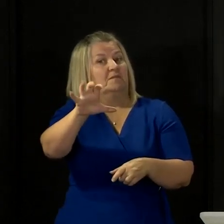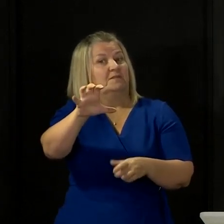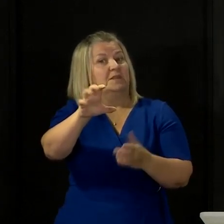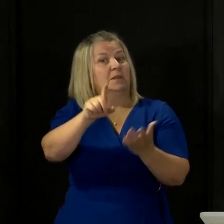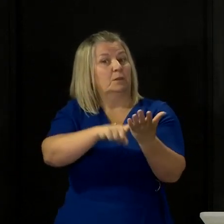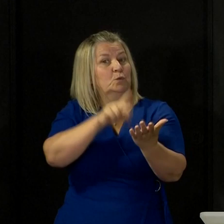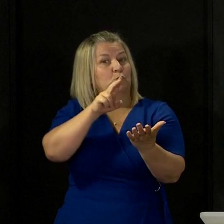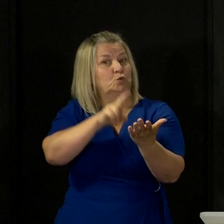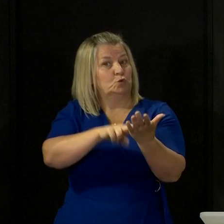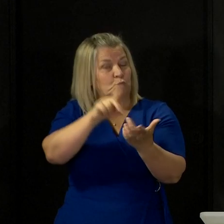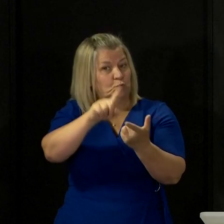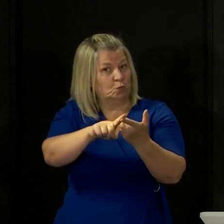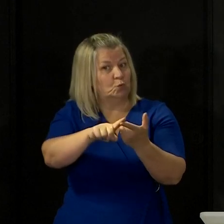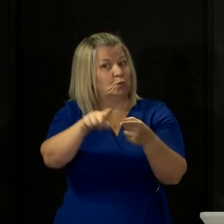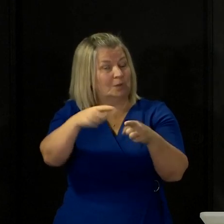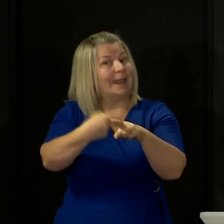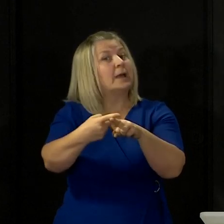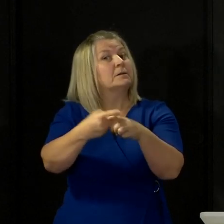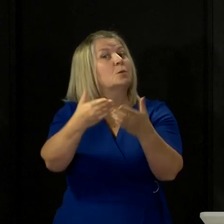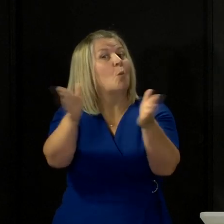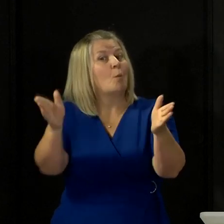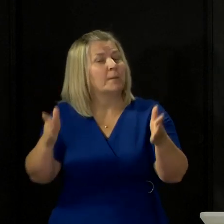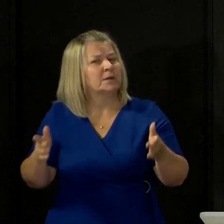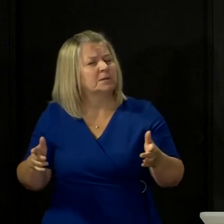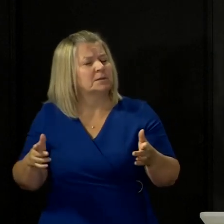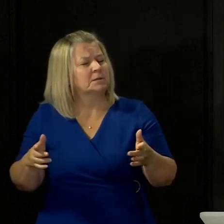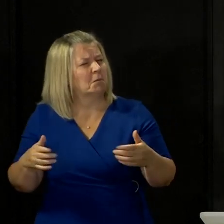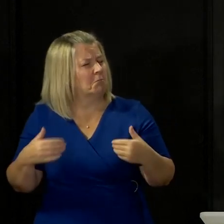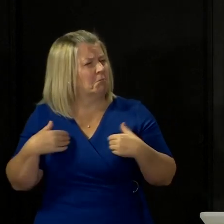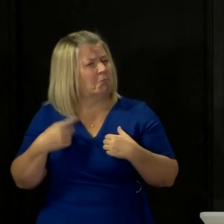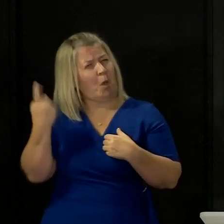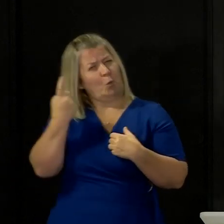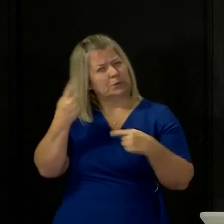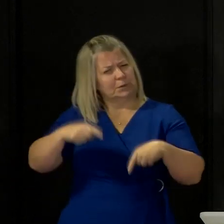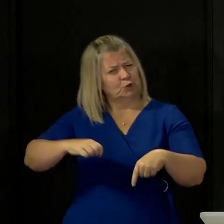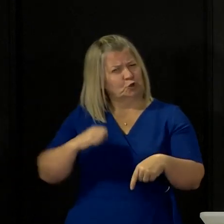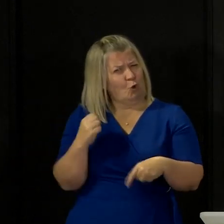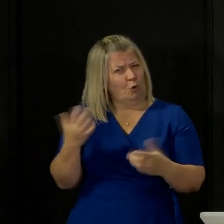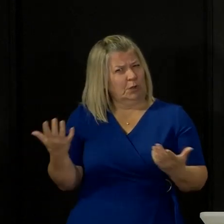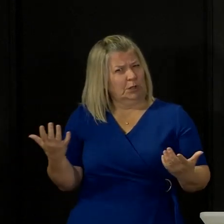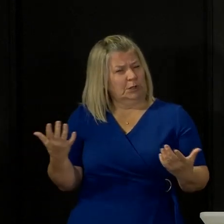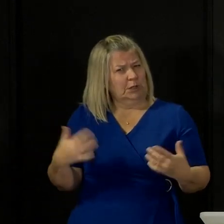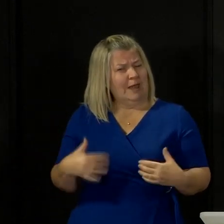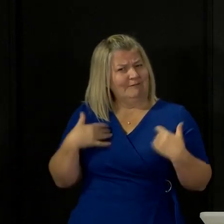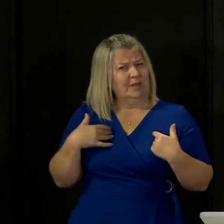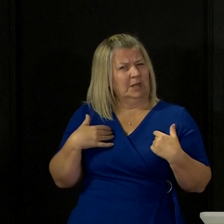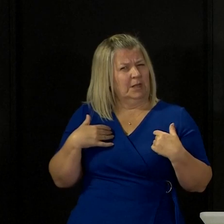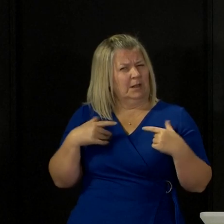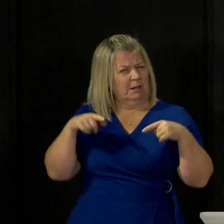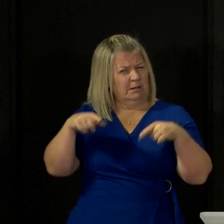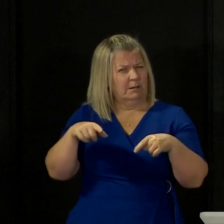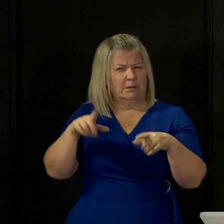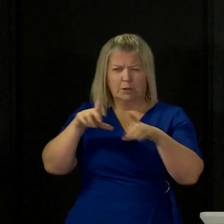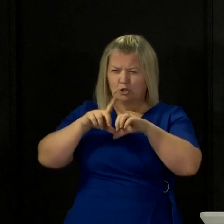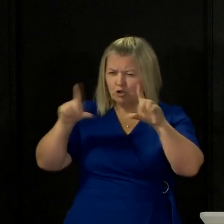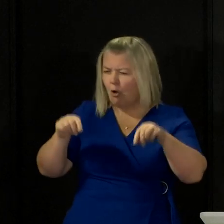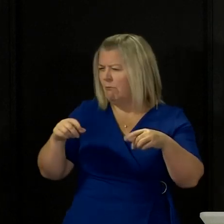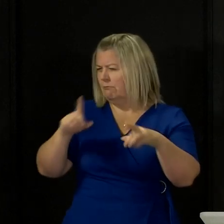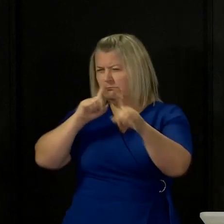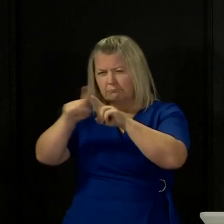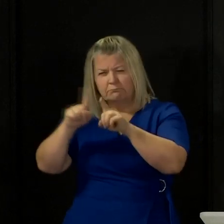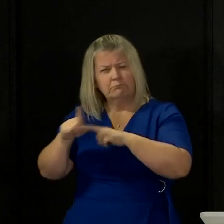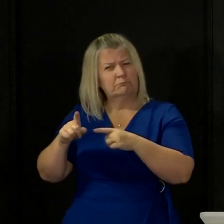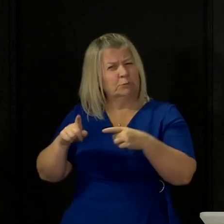I just wondered, and the retail sector are struggling. They were struggling before coronavirus